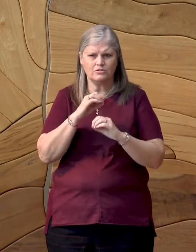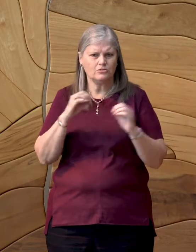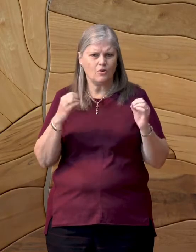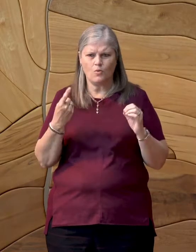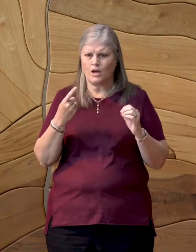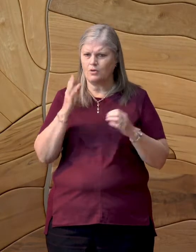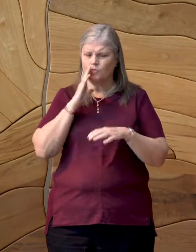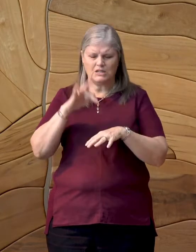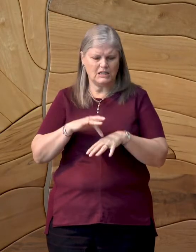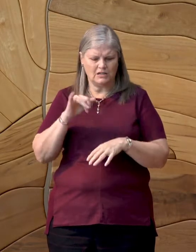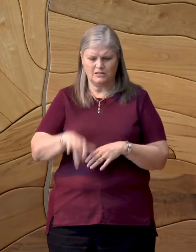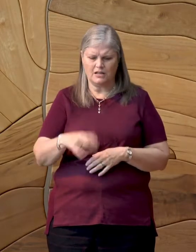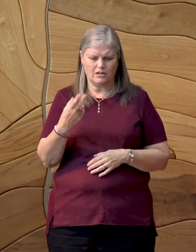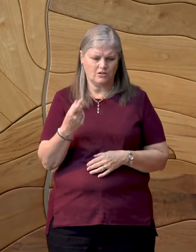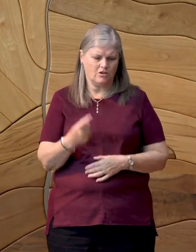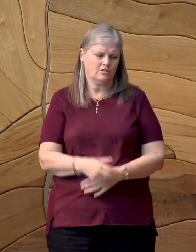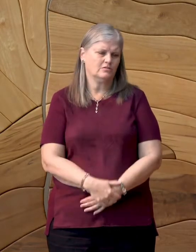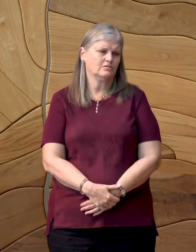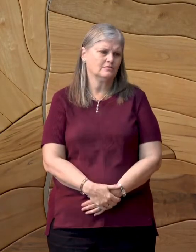come near him.